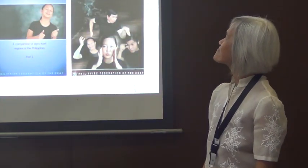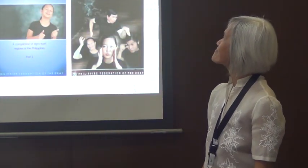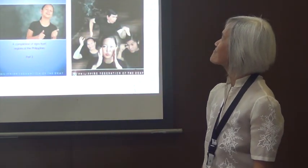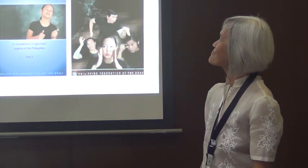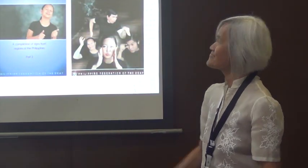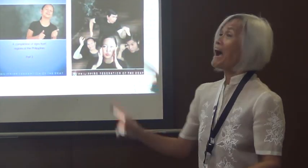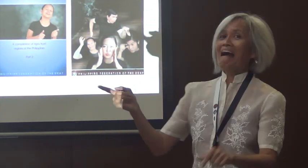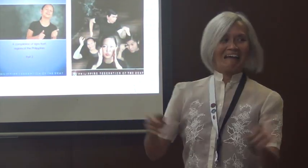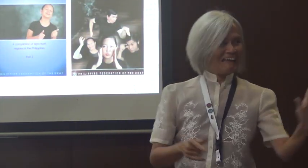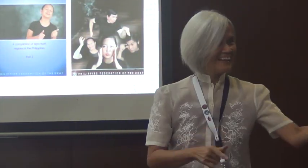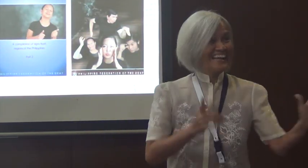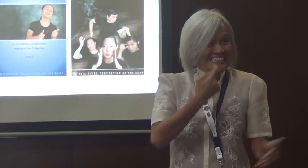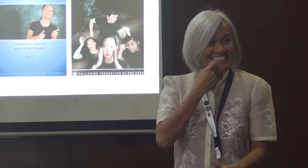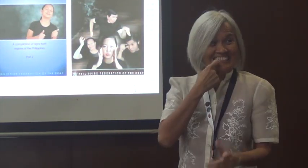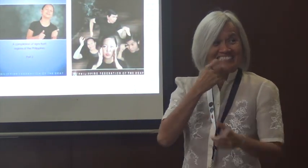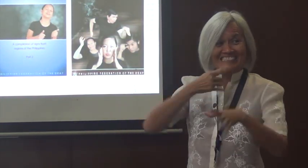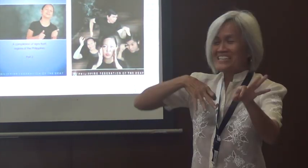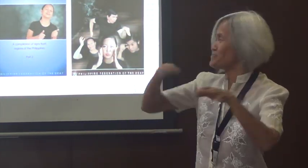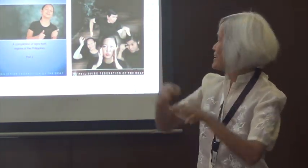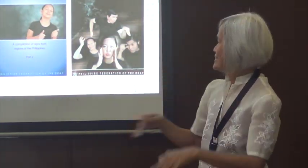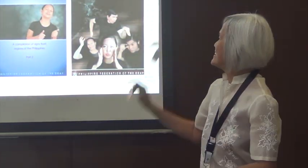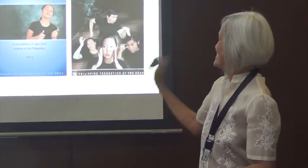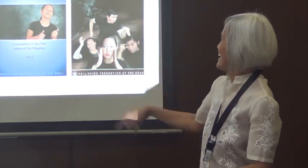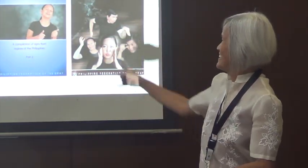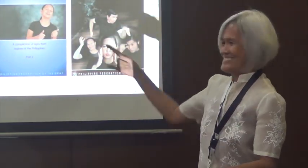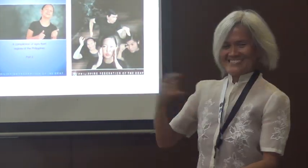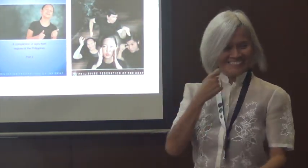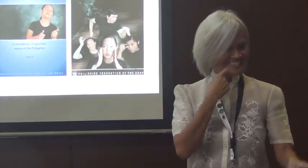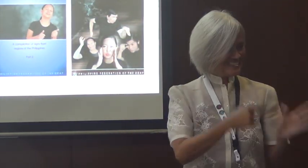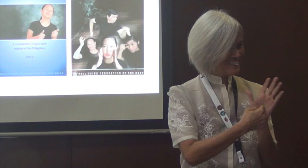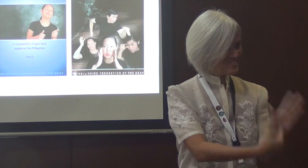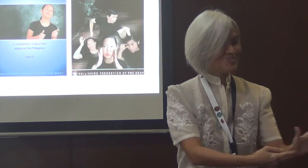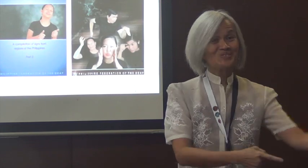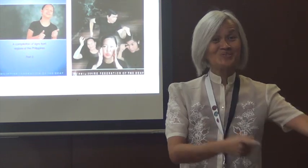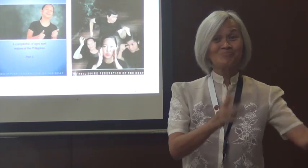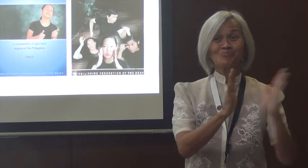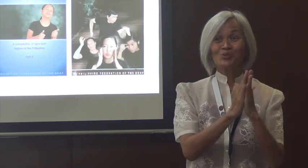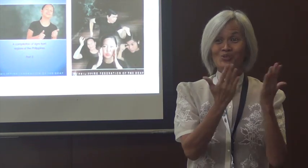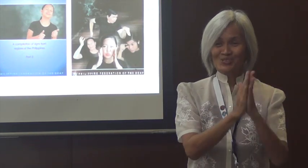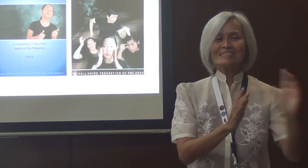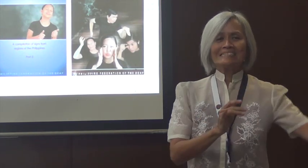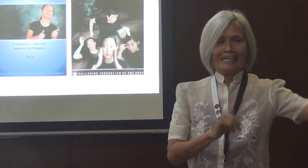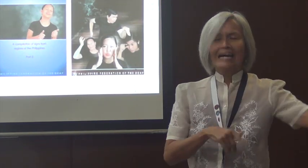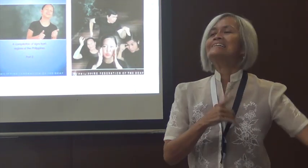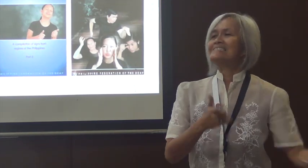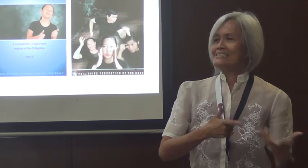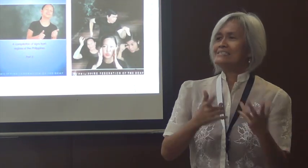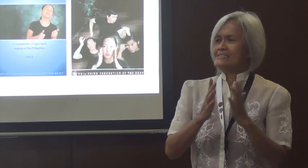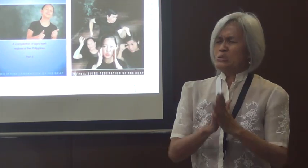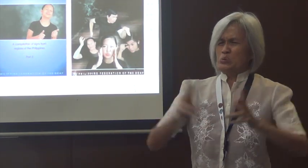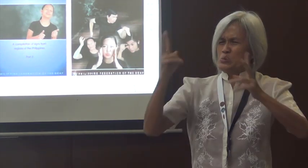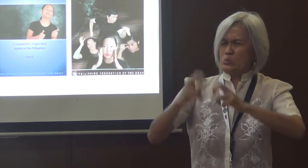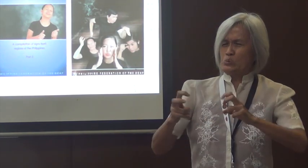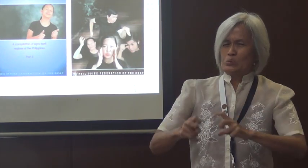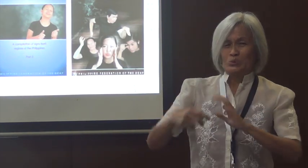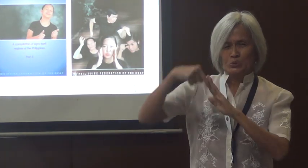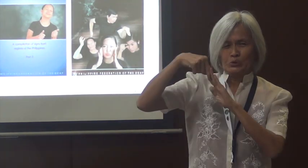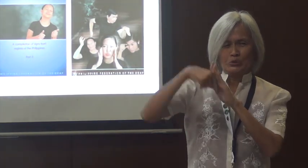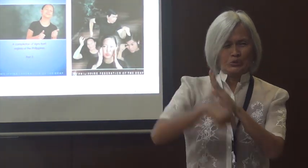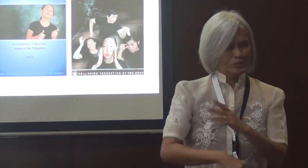And so, remember the books that we showed you earlier? So there was